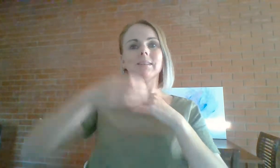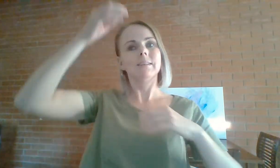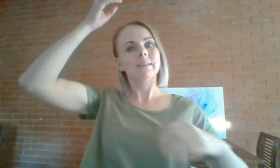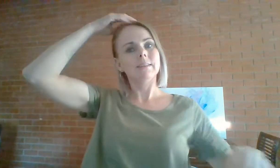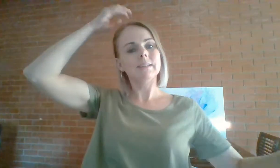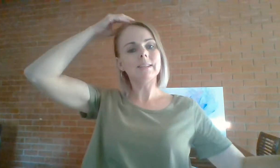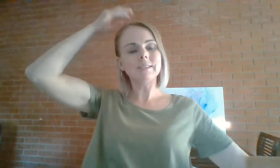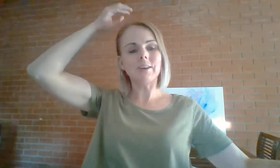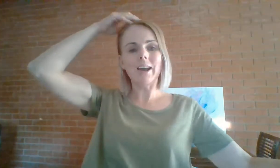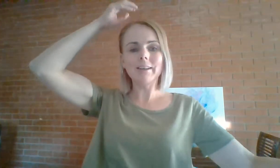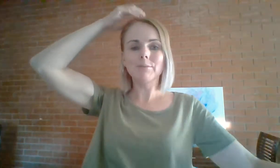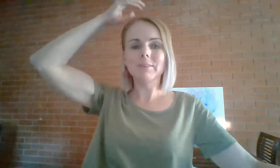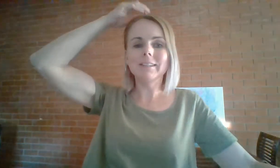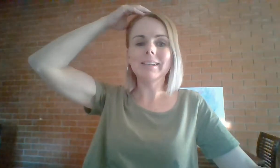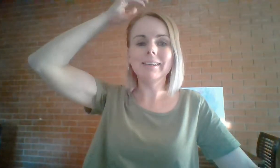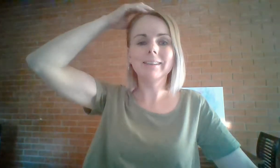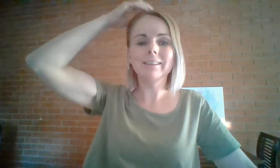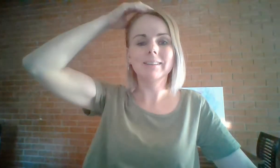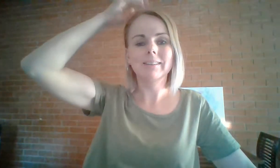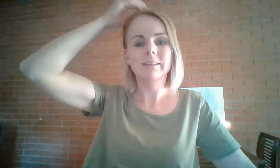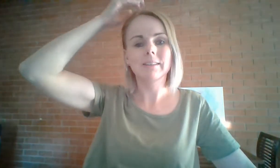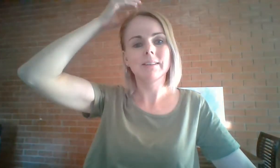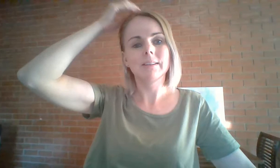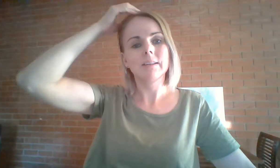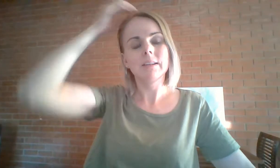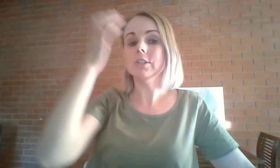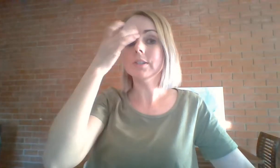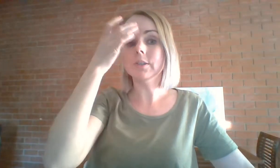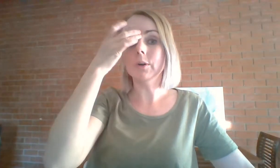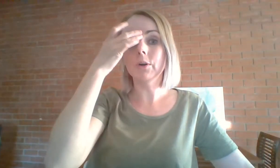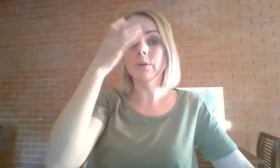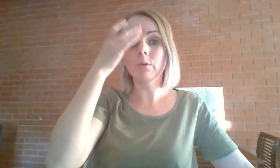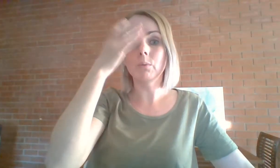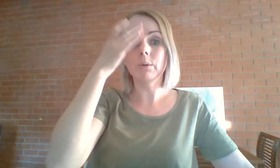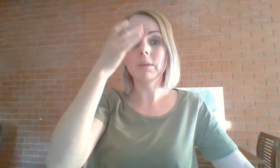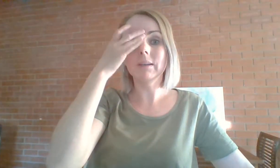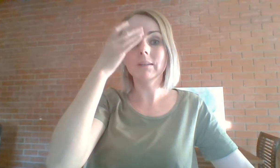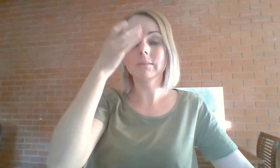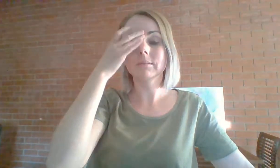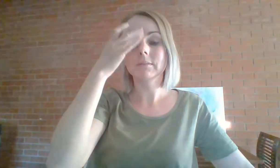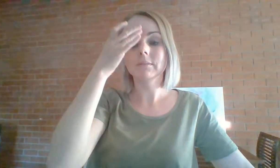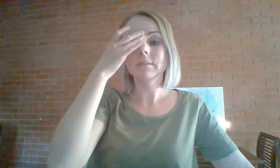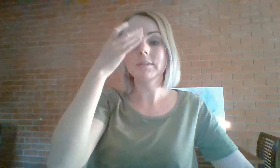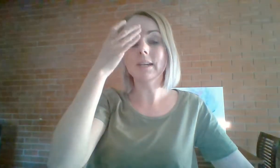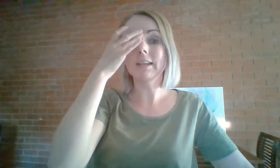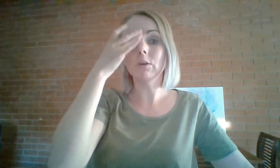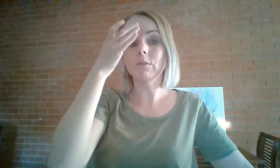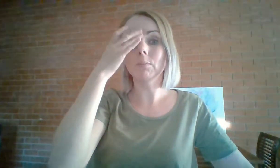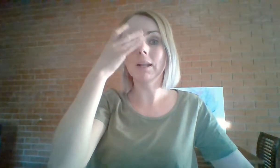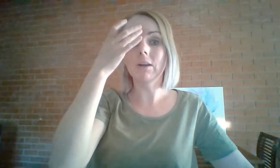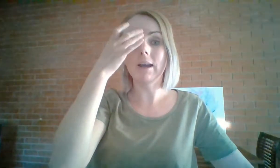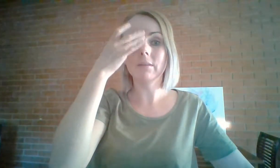This anxiety feeling is just so overwhelming. It's taking over my life.